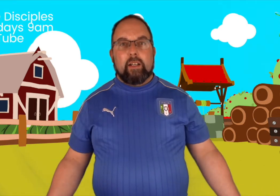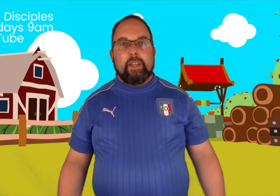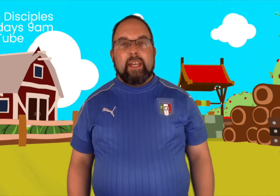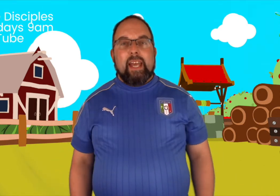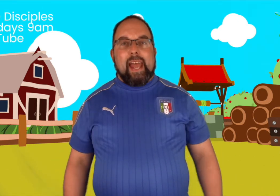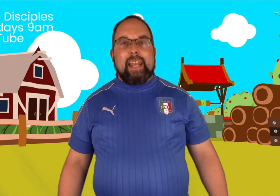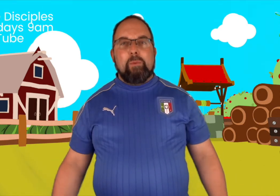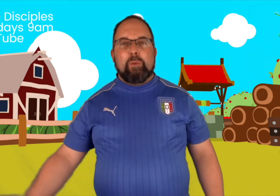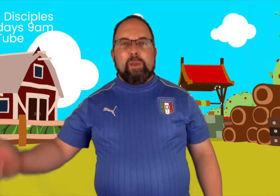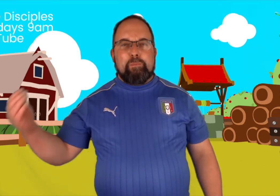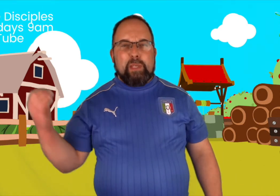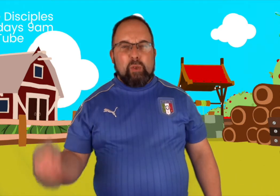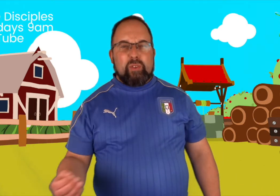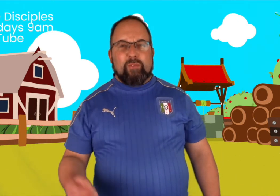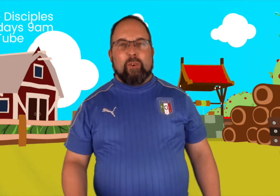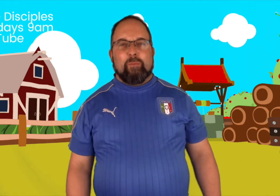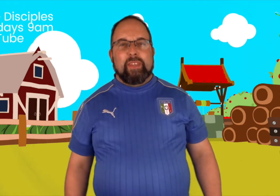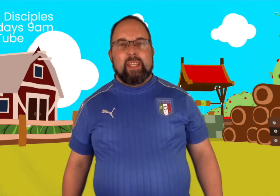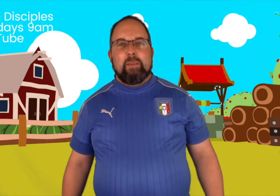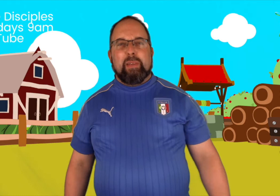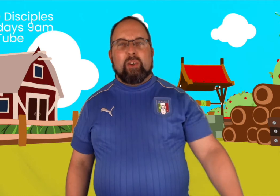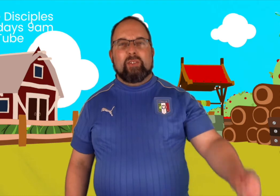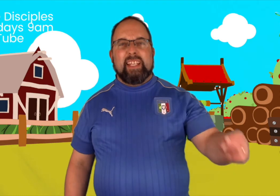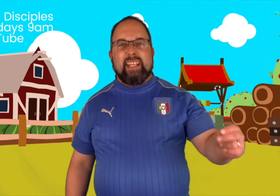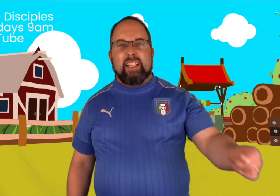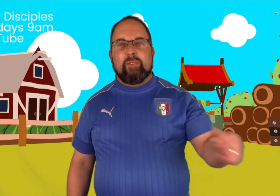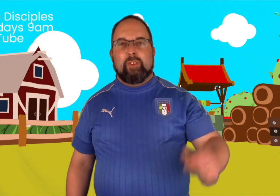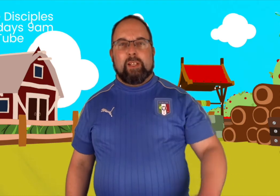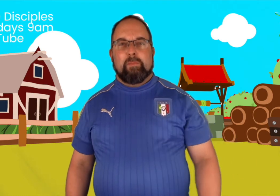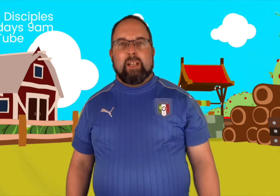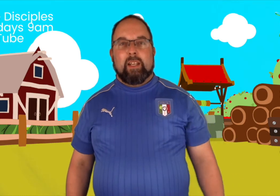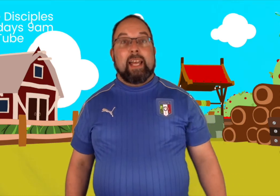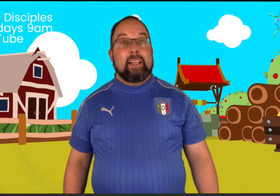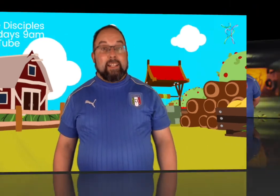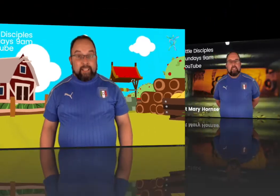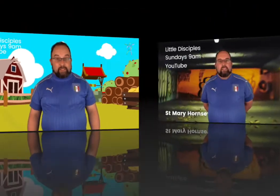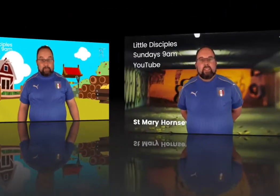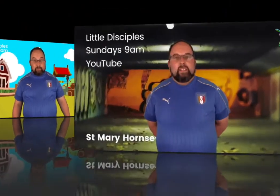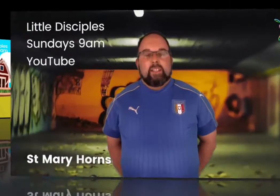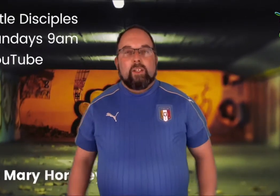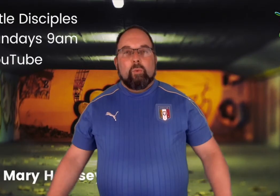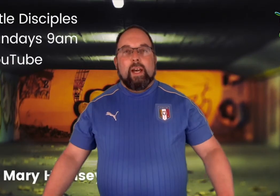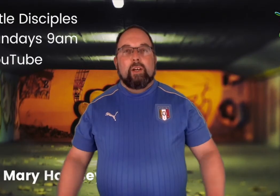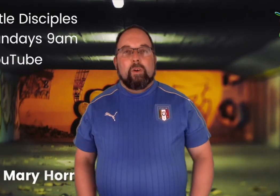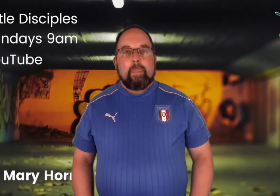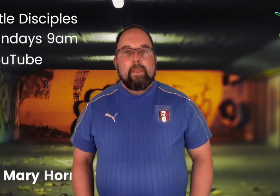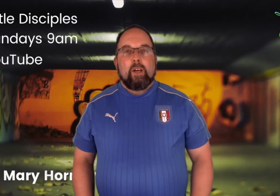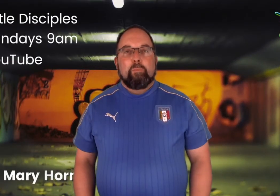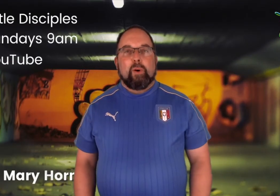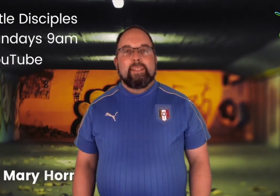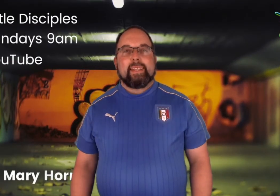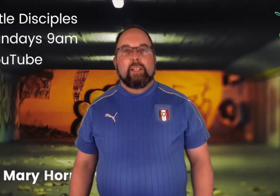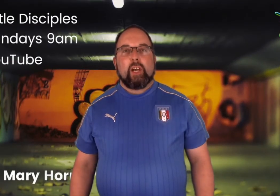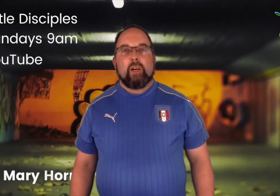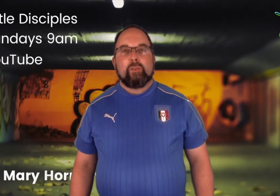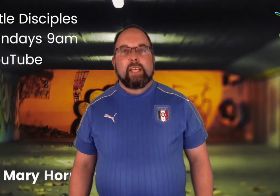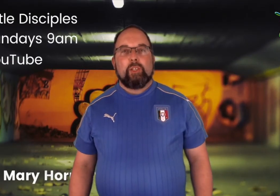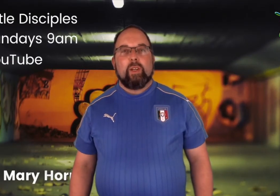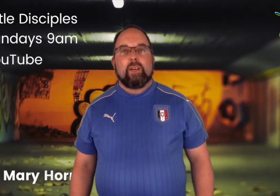And they would be beautiful because he loved them like Leah. Well, boys and girls and you lovely